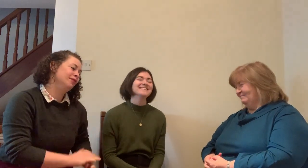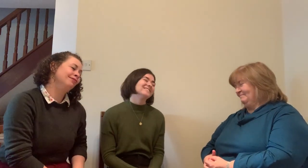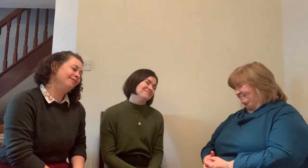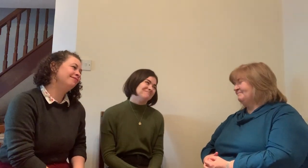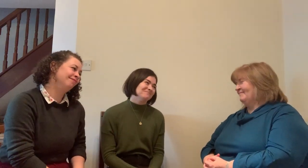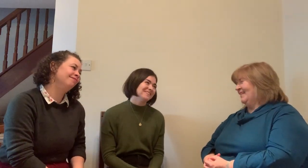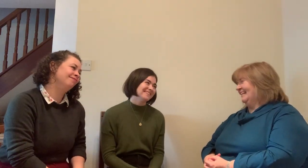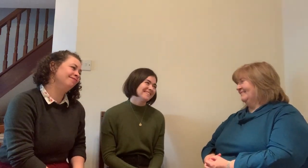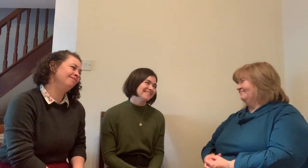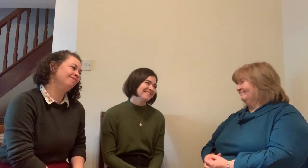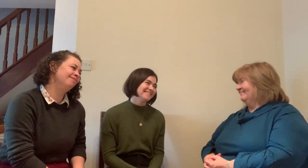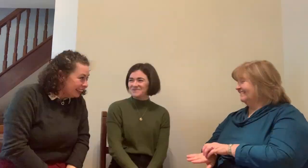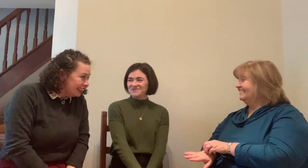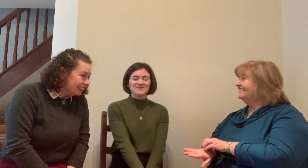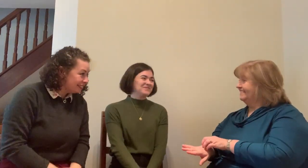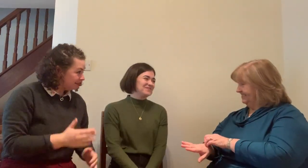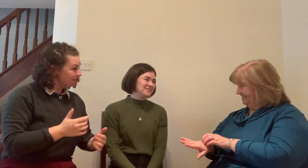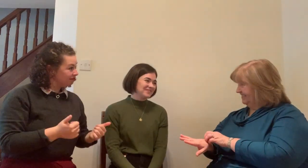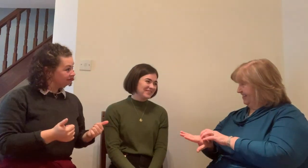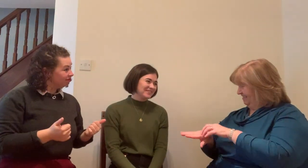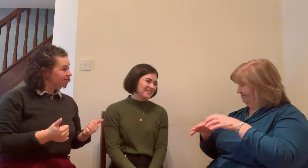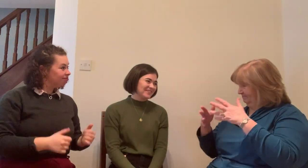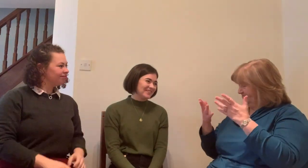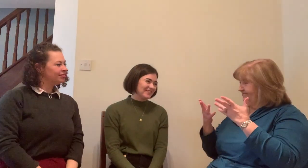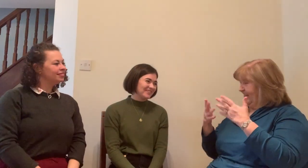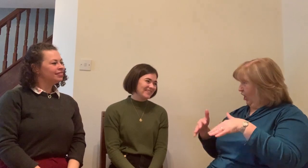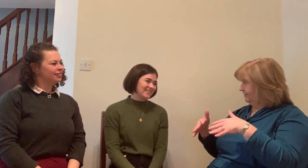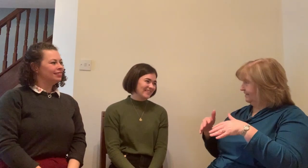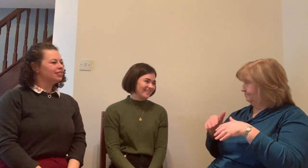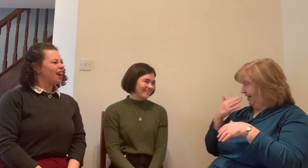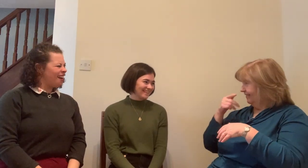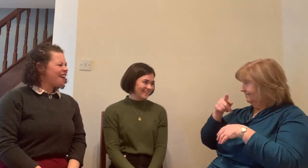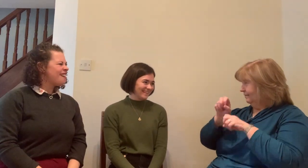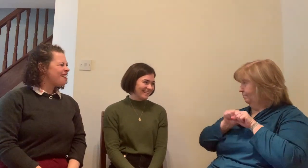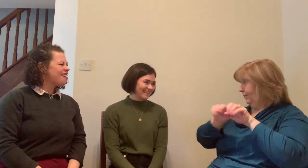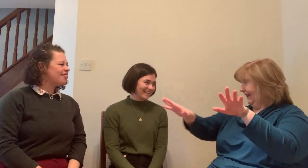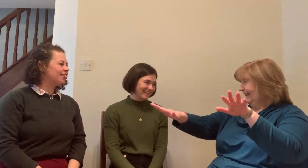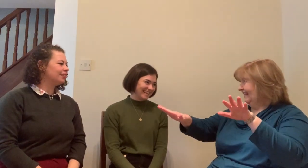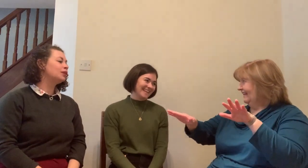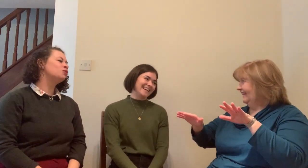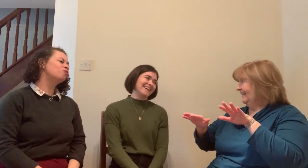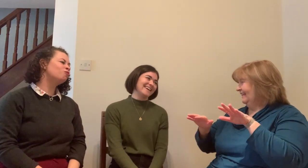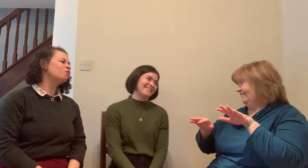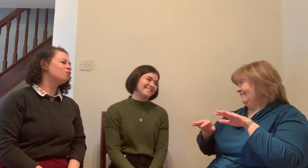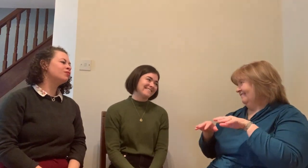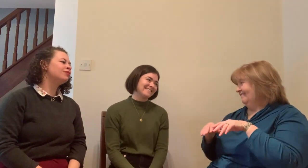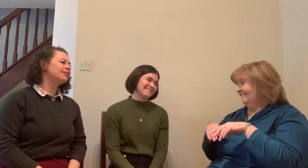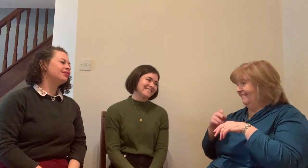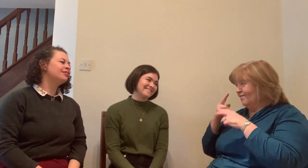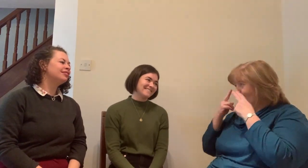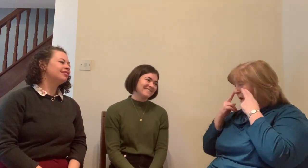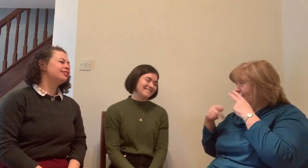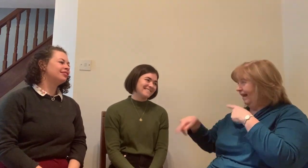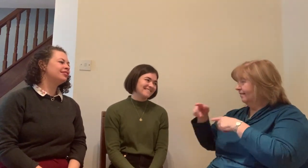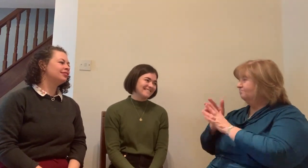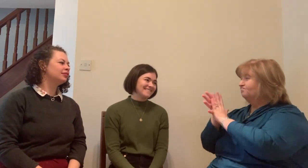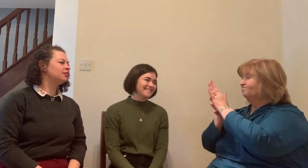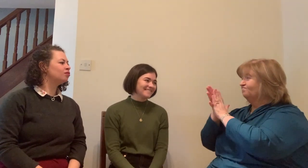Please do. We're going to start off with our first question. If you'd able to just describe a little bit about your background and your interpreting